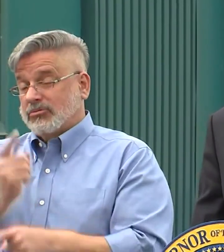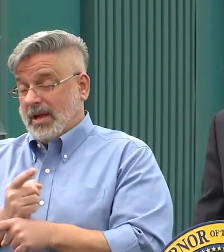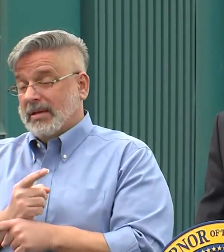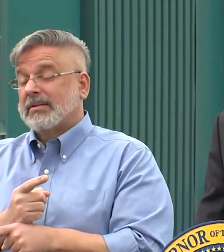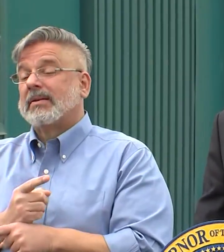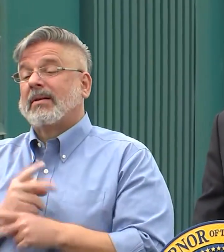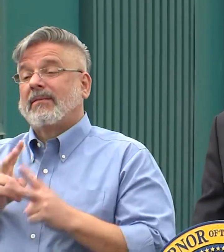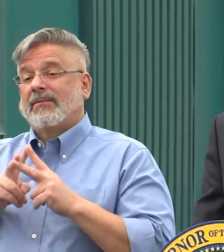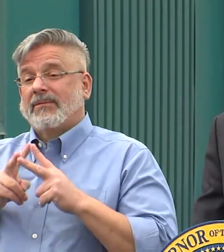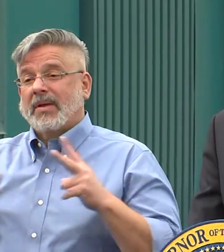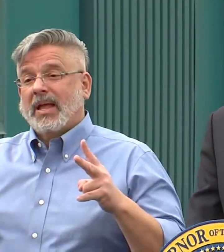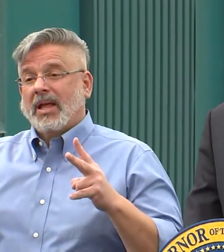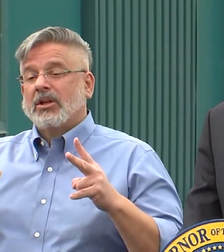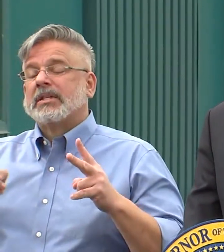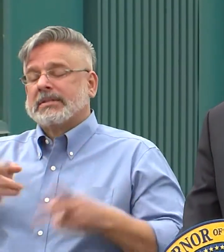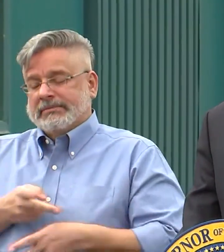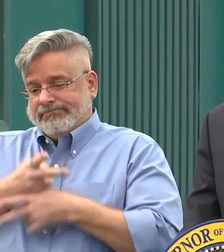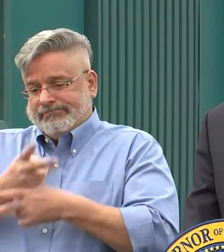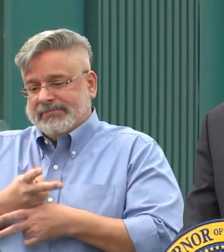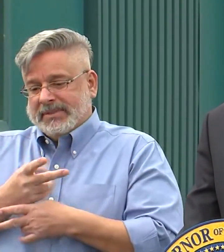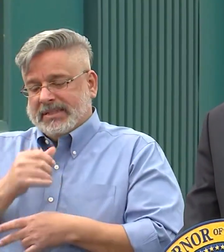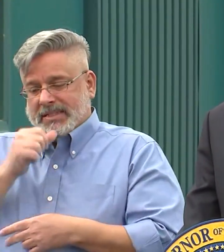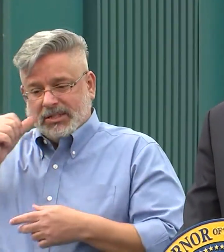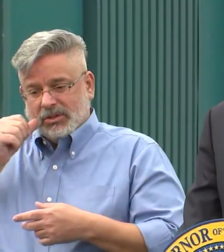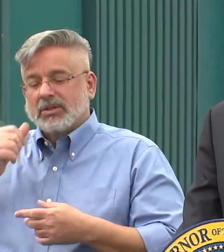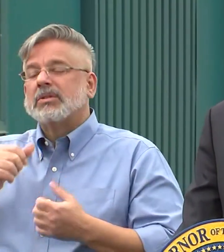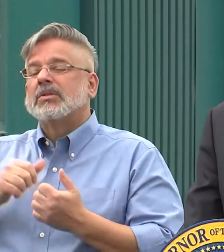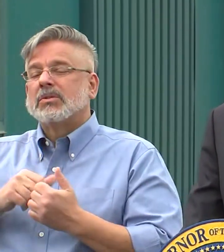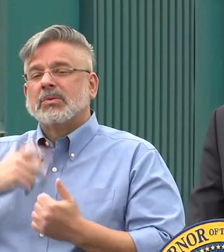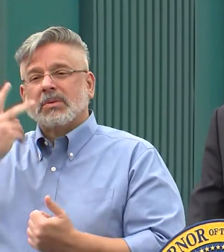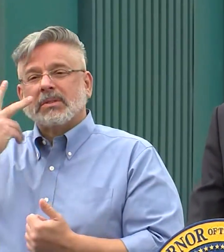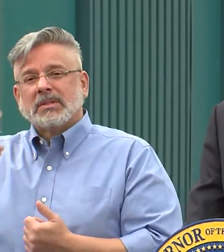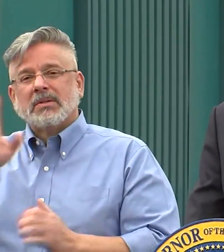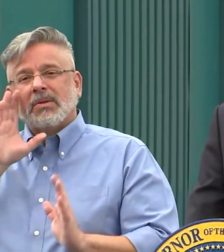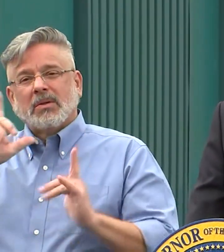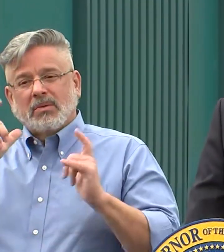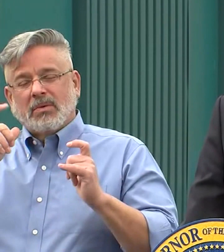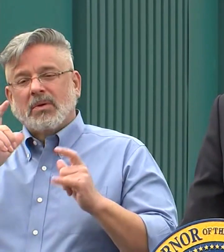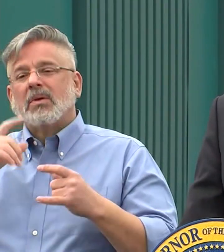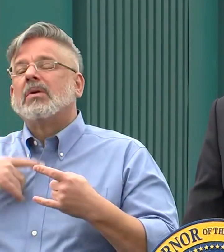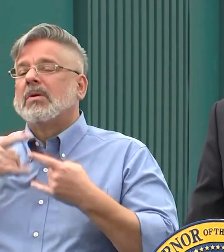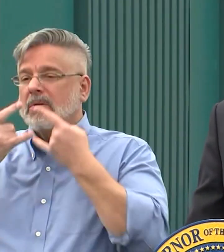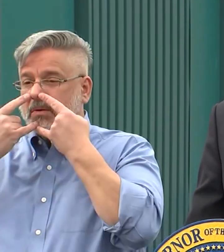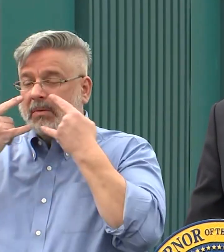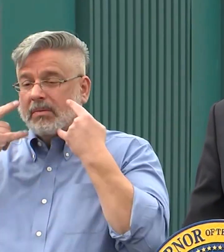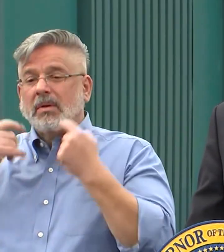I was very judicious yesterday, very judicious, and you'll see the photo that I did take